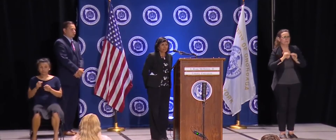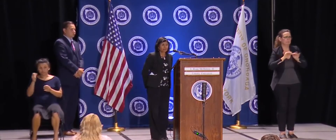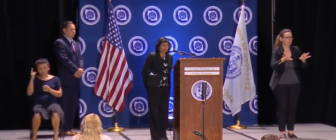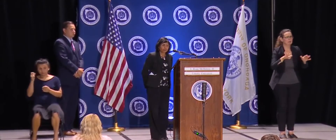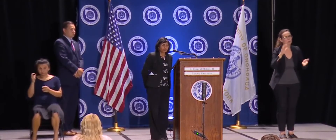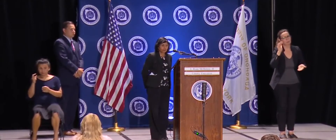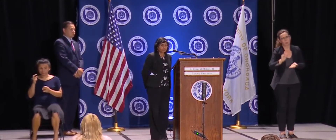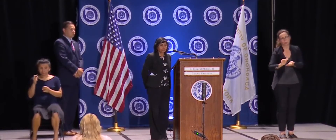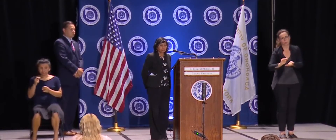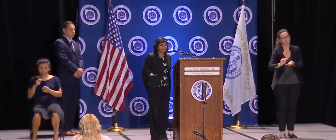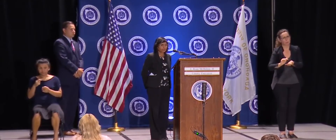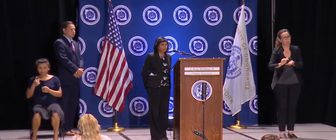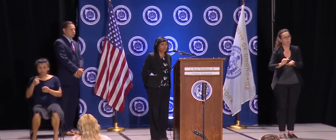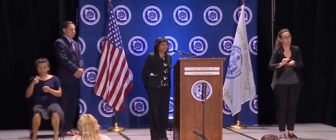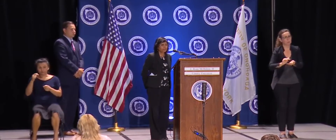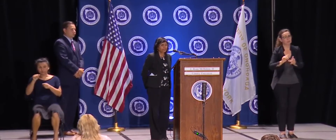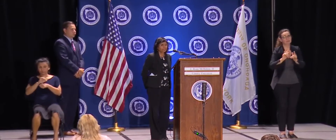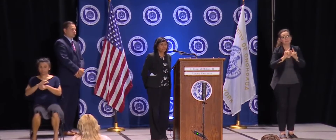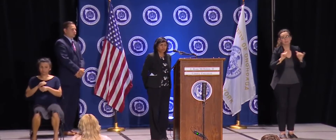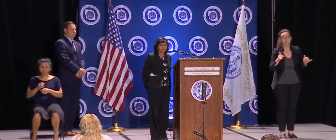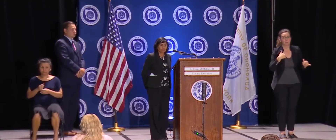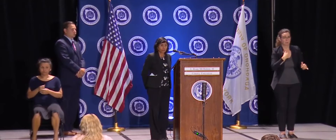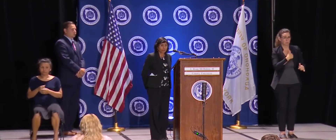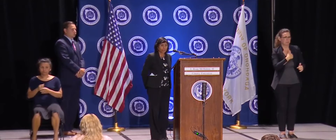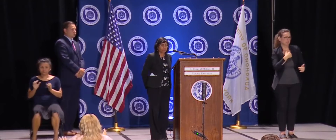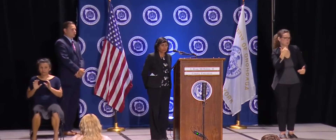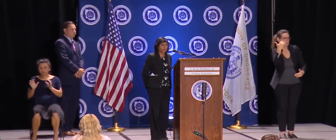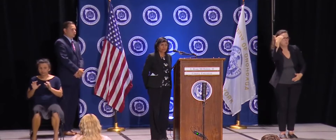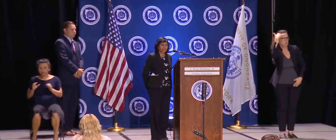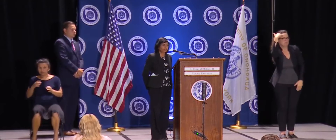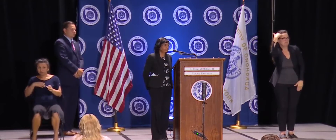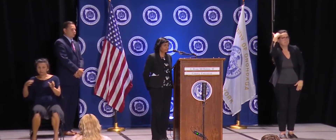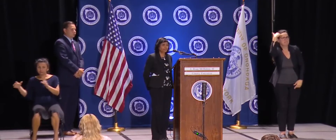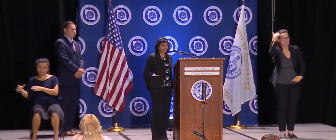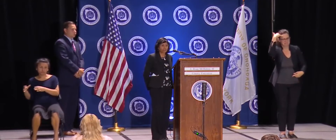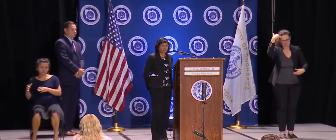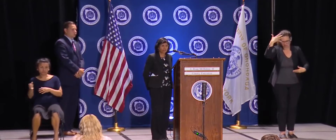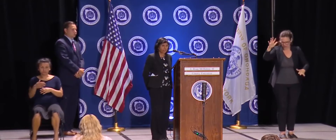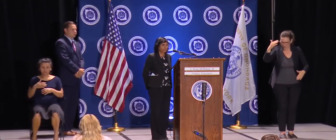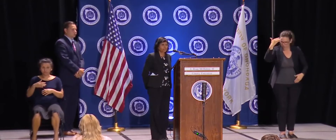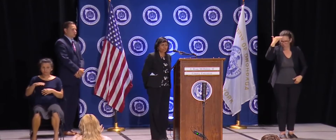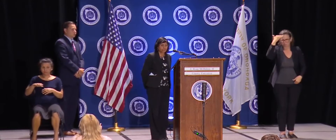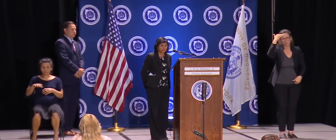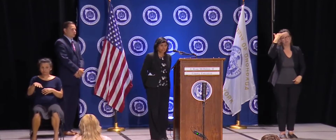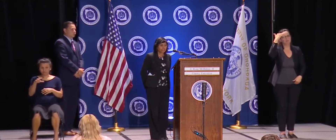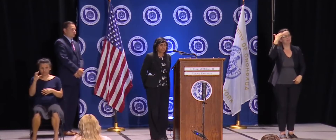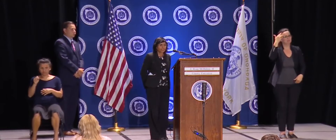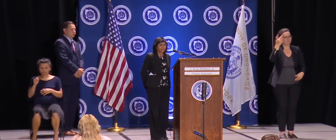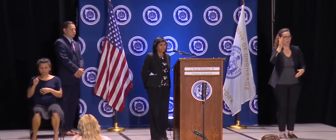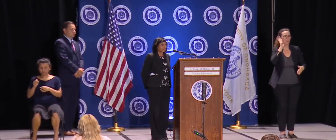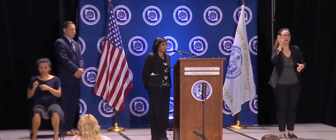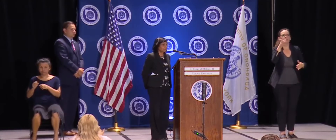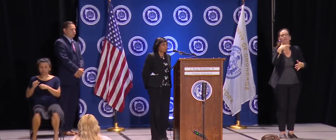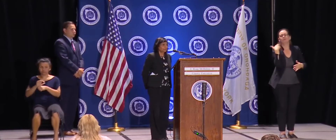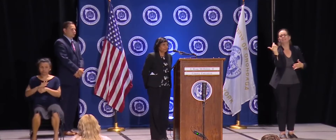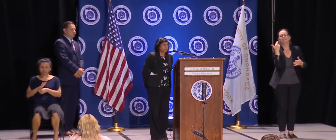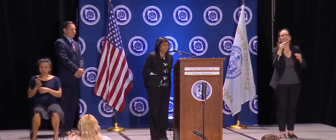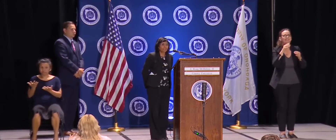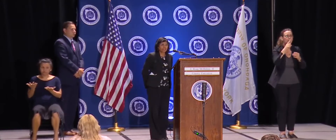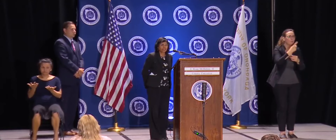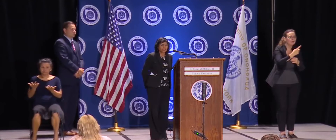Uh, one of the places is schools and the schools are open. And now we have cases in restaurants, churches, um,